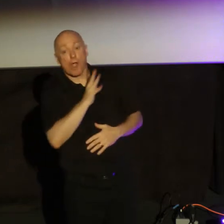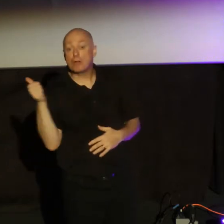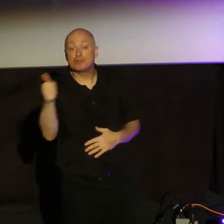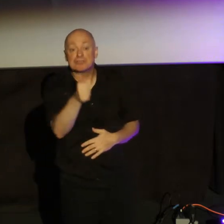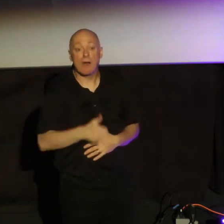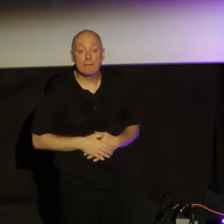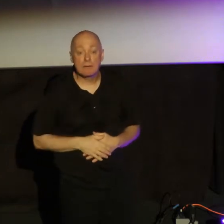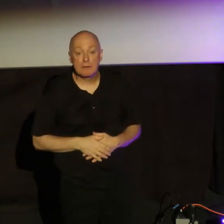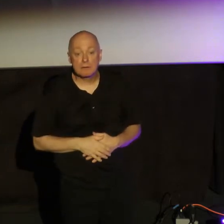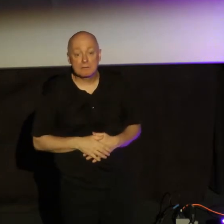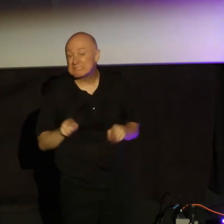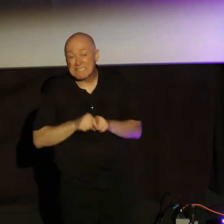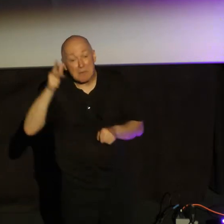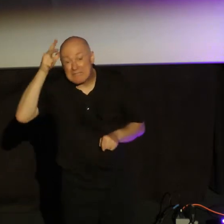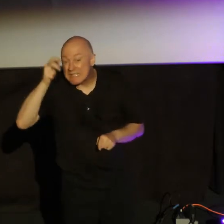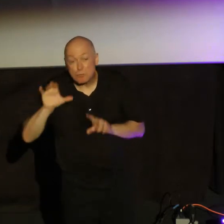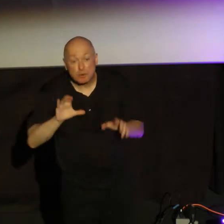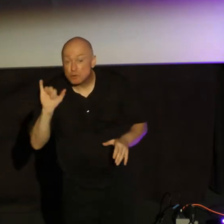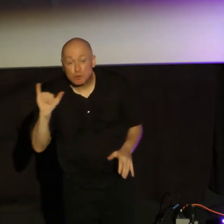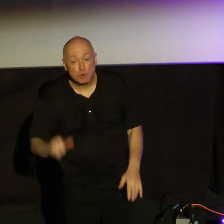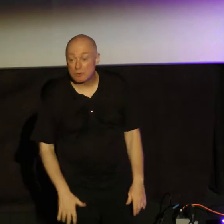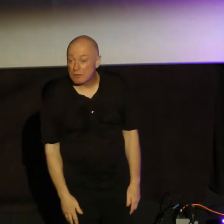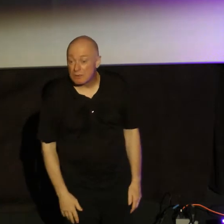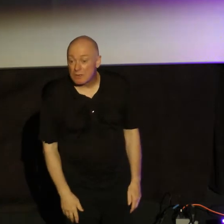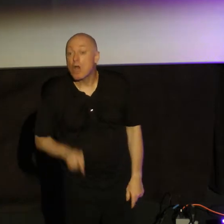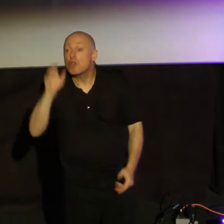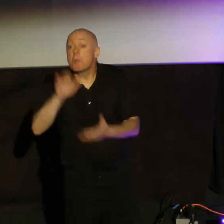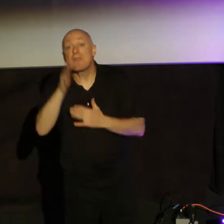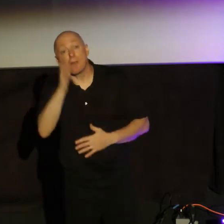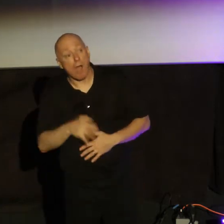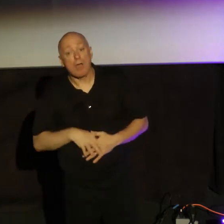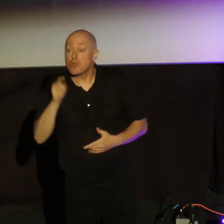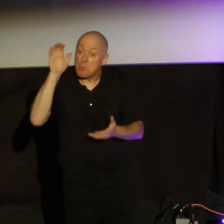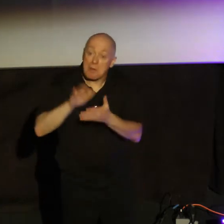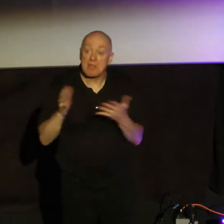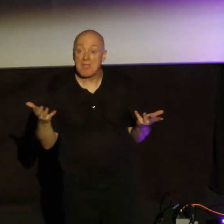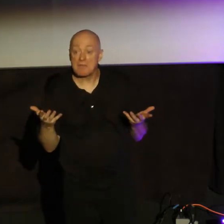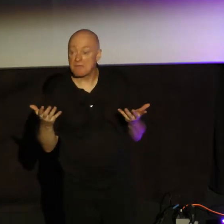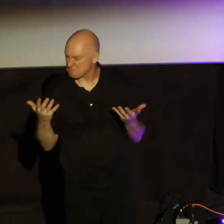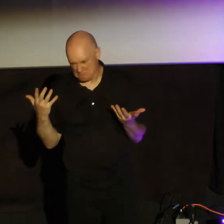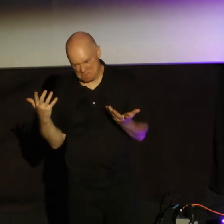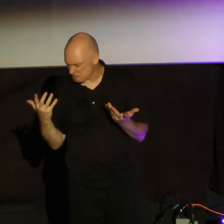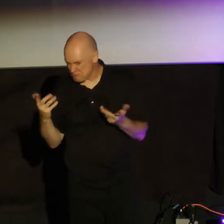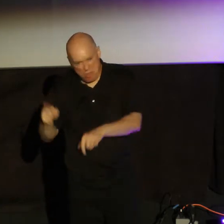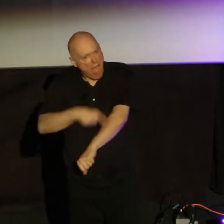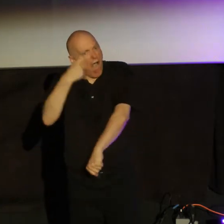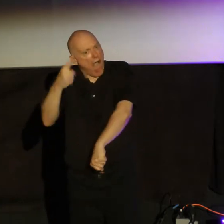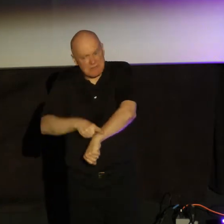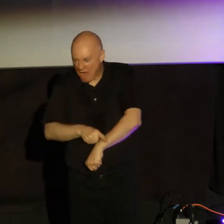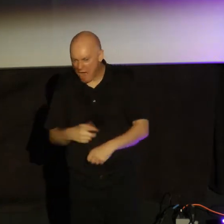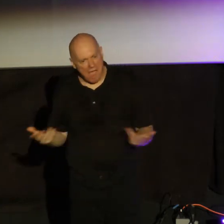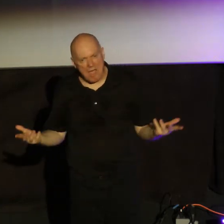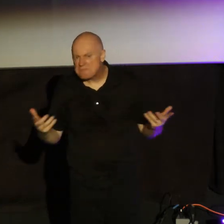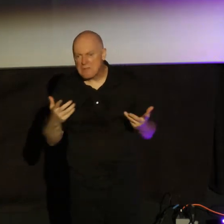The demons do. You believe in God and you've believed in him as long as you can remember. Not as long as the demons.